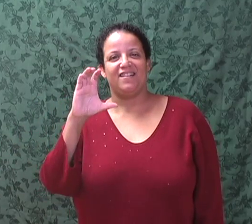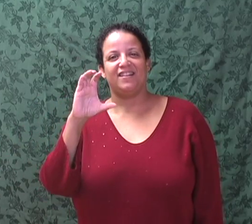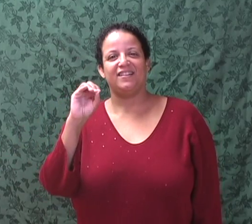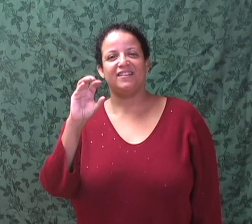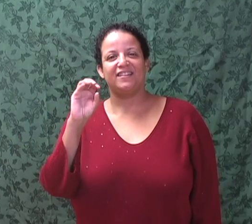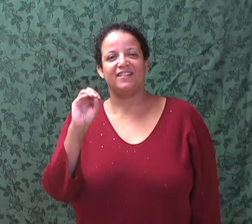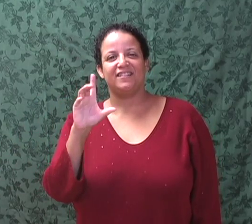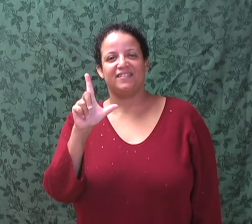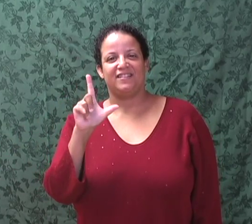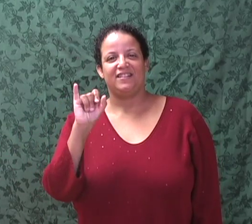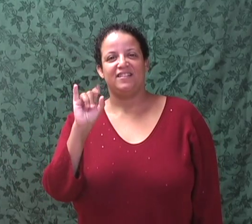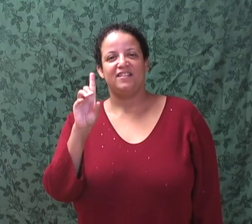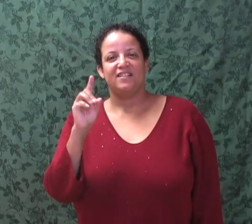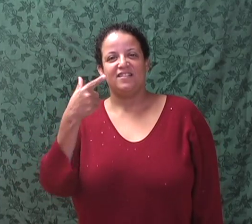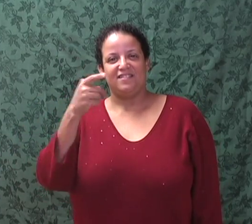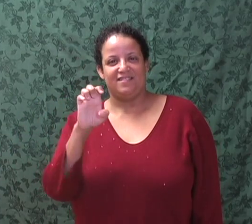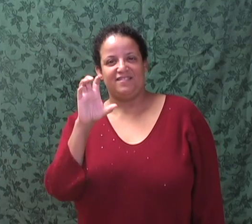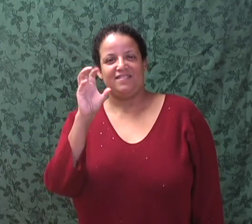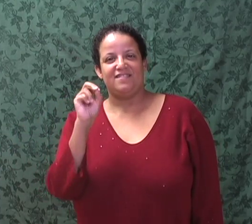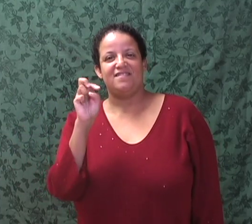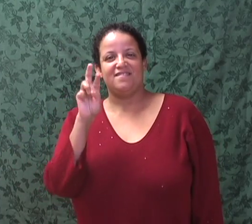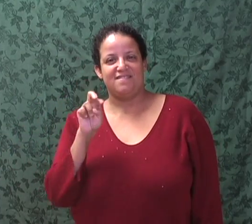Welcome to the Coolidge Corner Theatre.